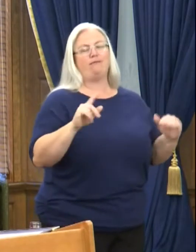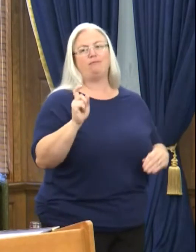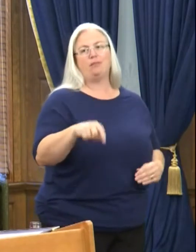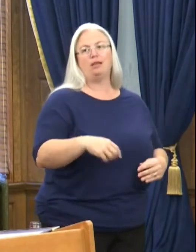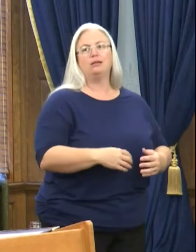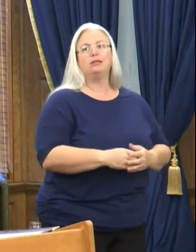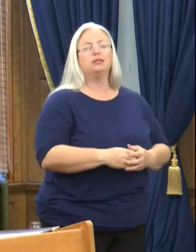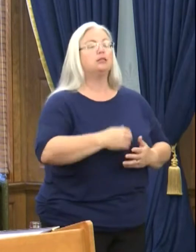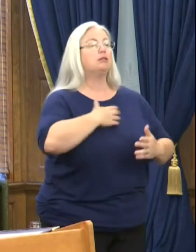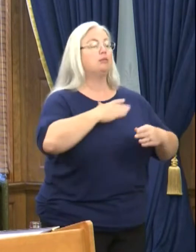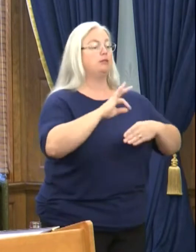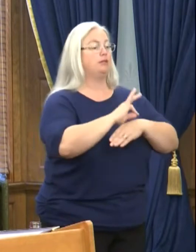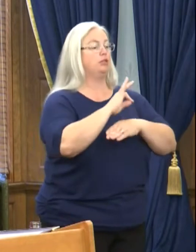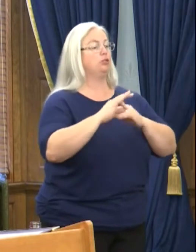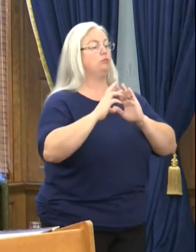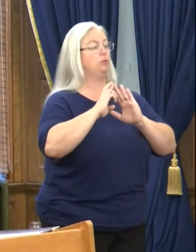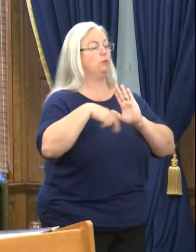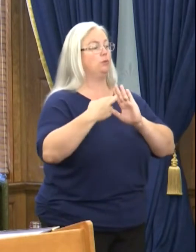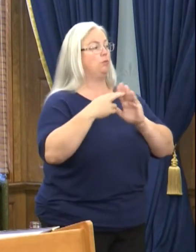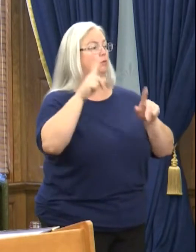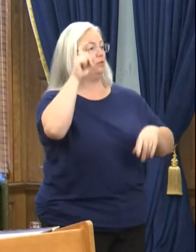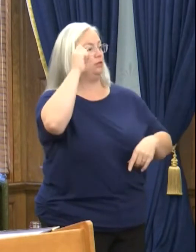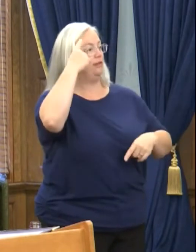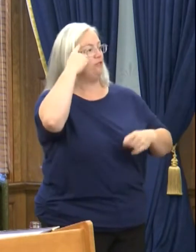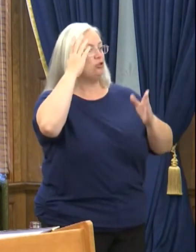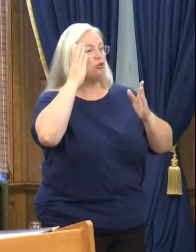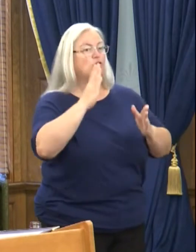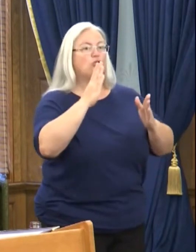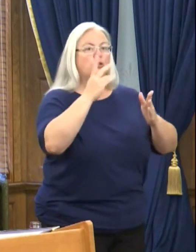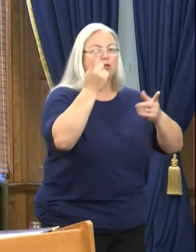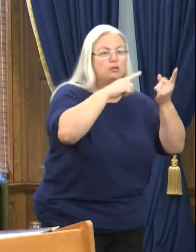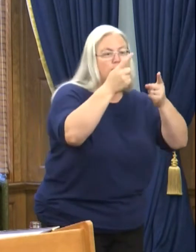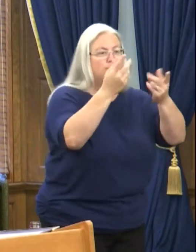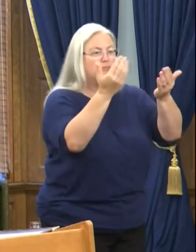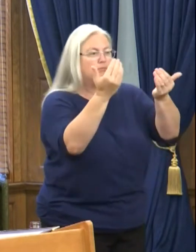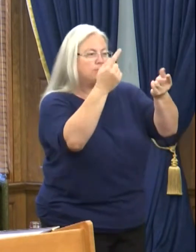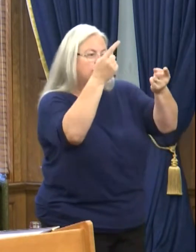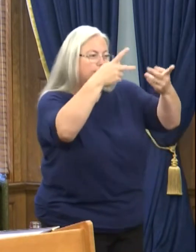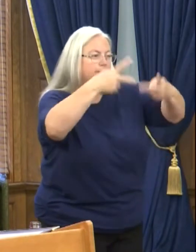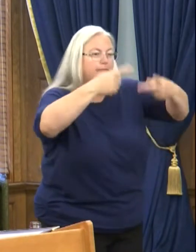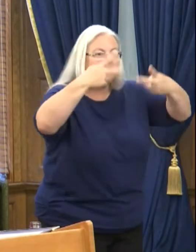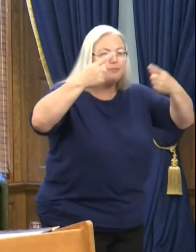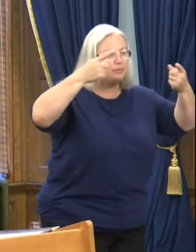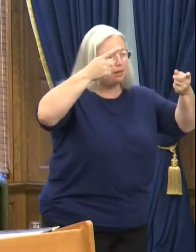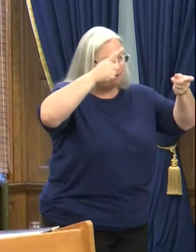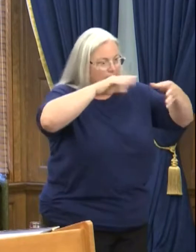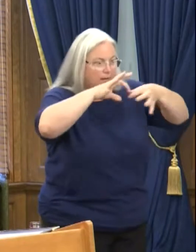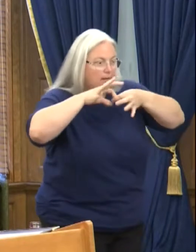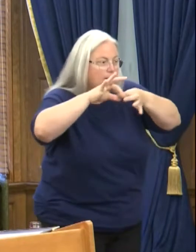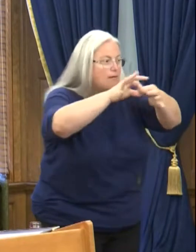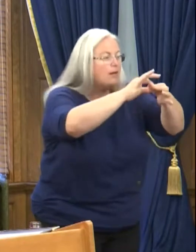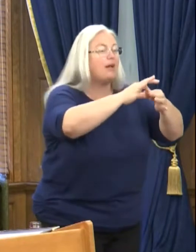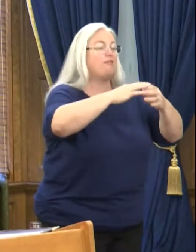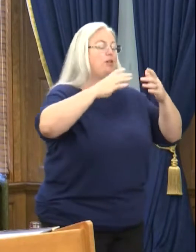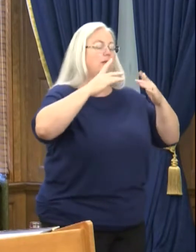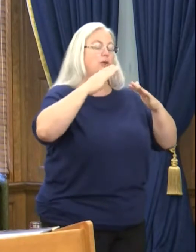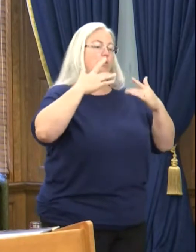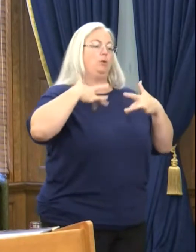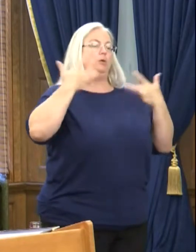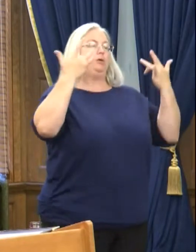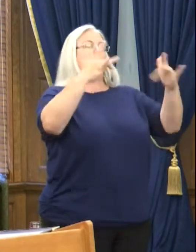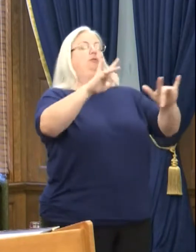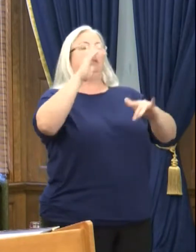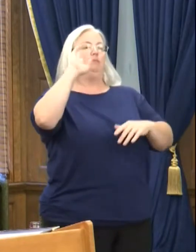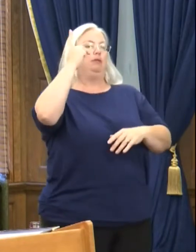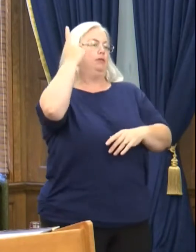In my role as governor, I have had to work to find consensus and compromise, especially in the heightened political environment in